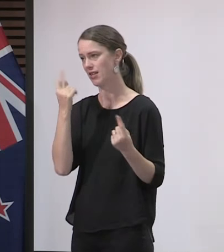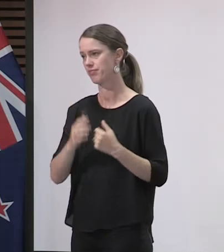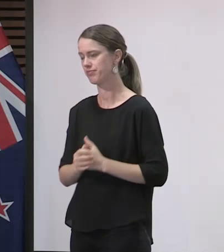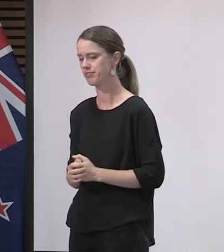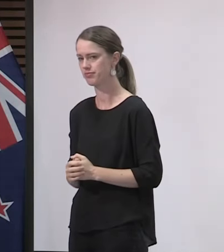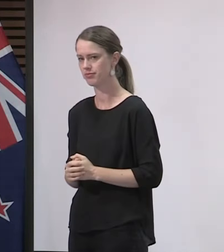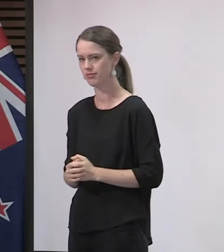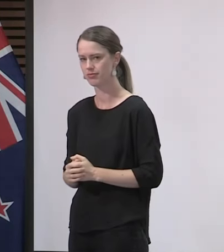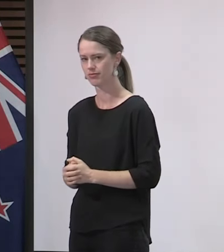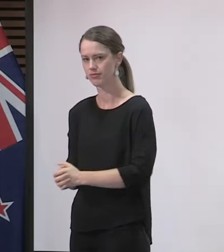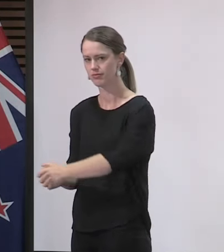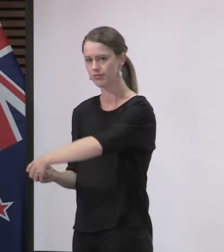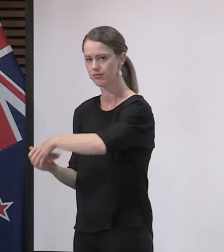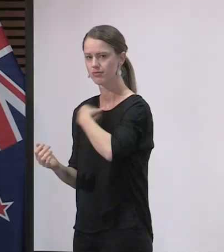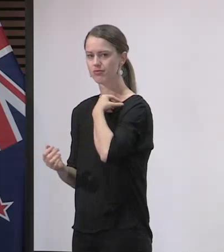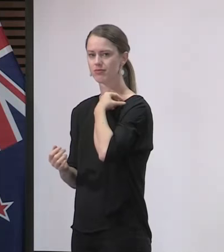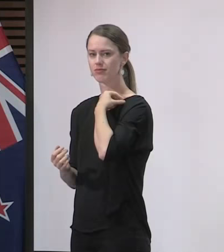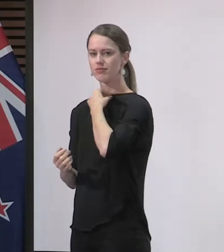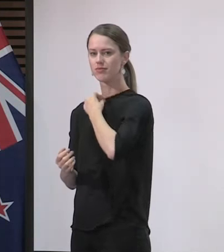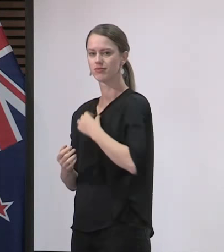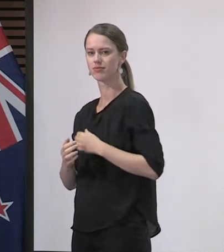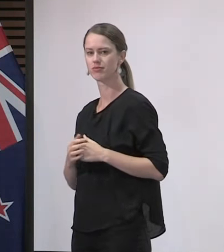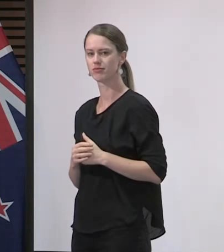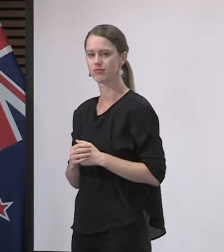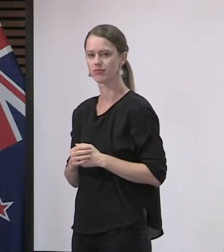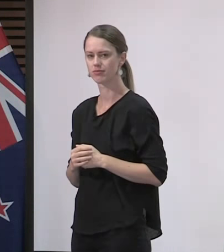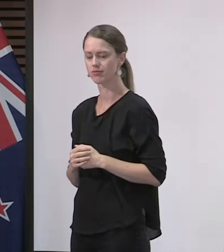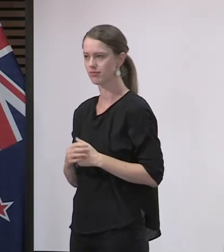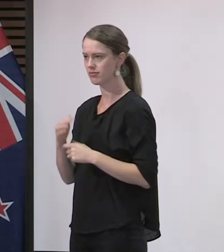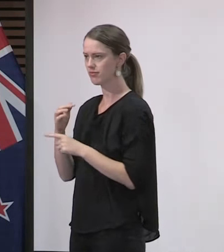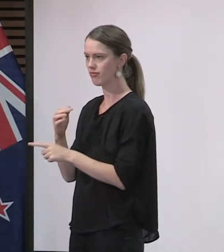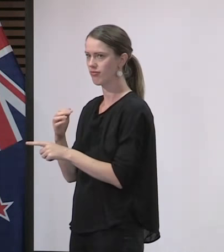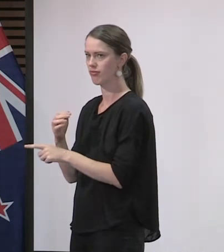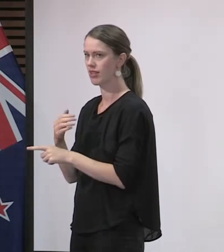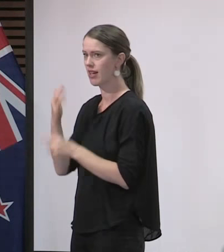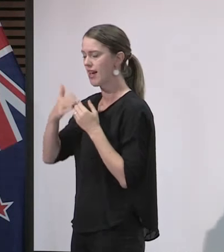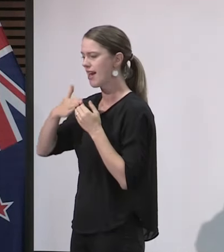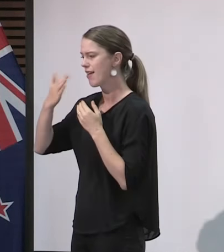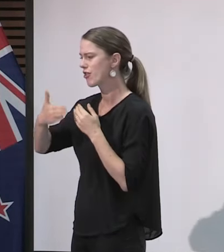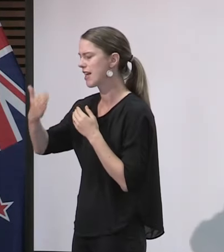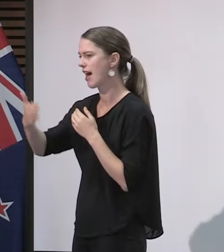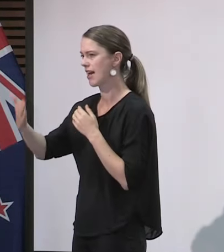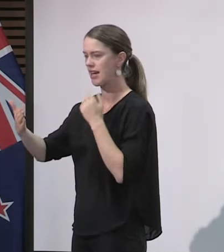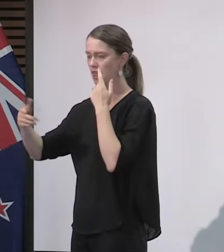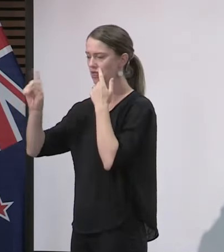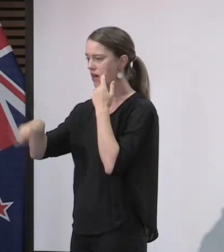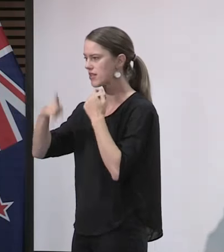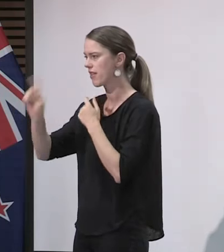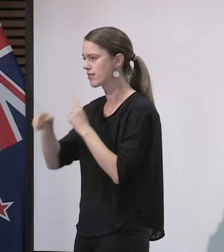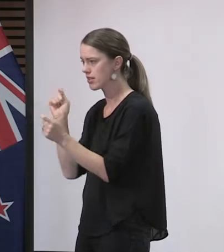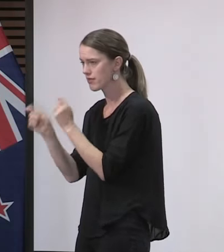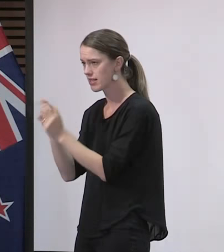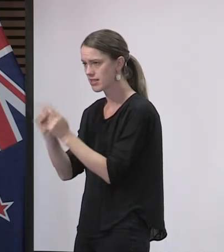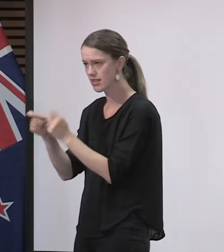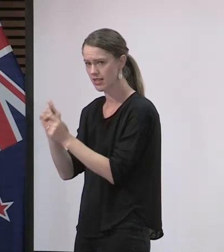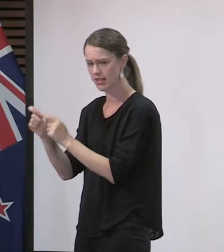soon as possible. Well, you continue to conduct thousands of cases every day. They almost all come back negative. Will there